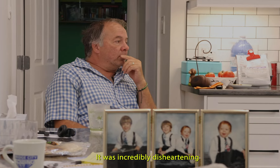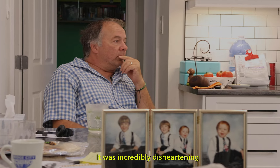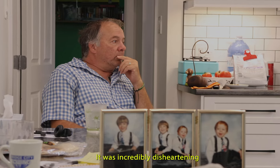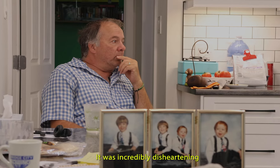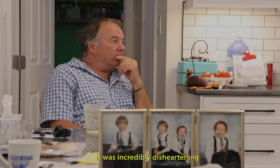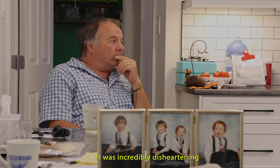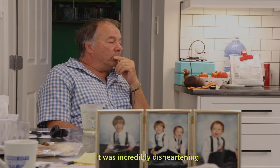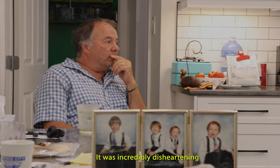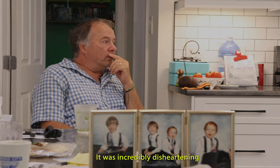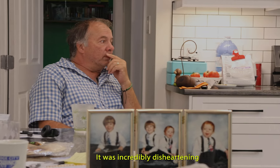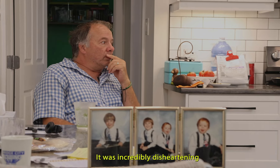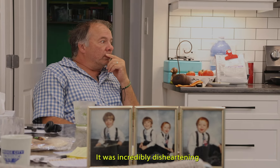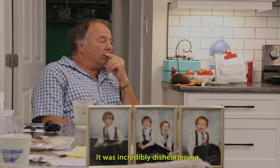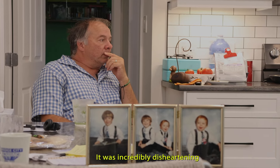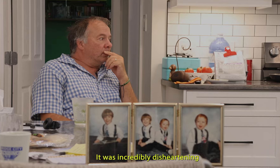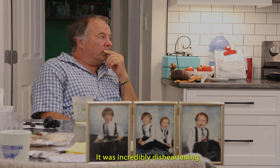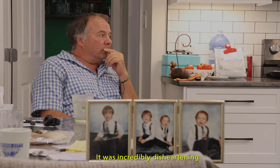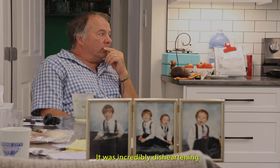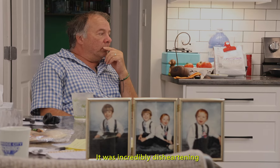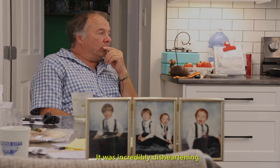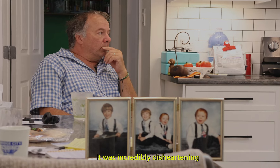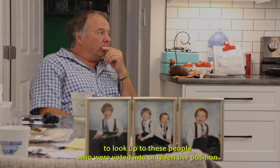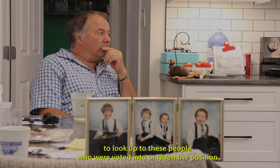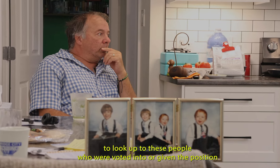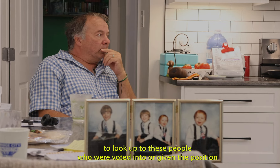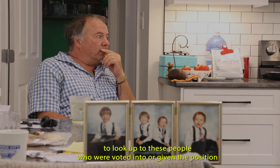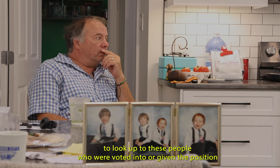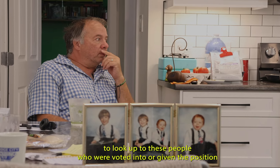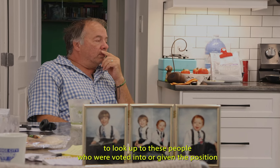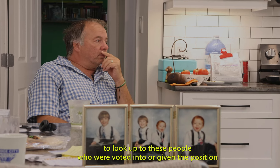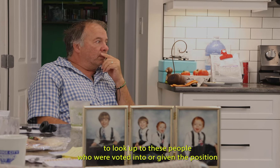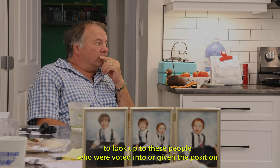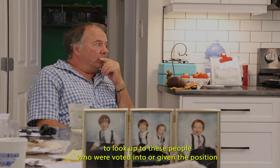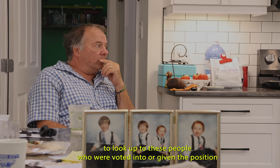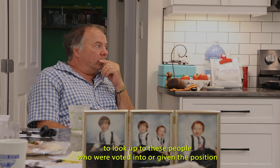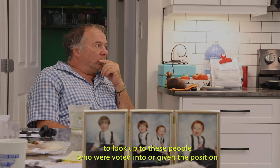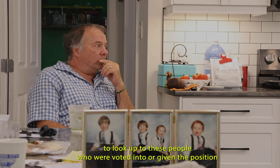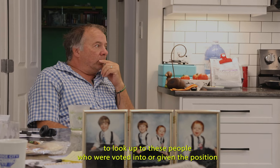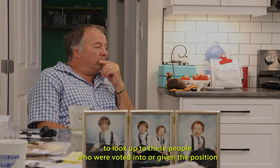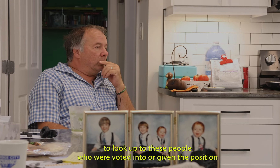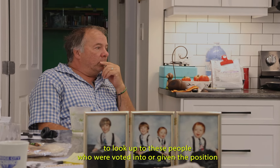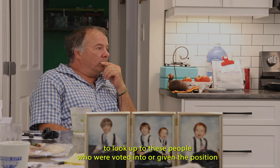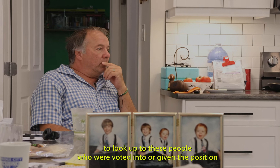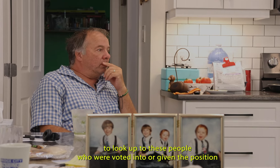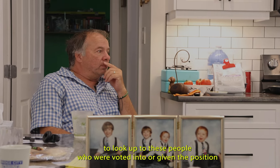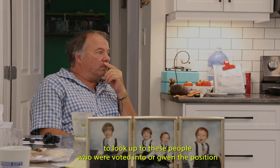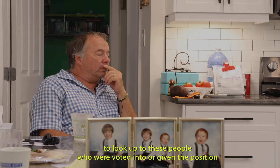incredibly disheartening to look up to these people who were voted into or given the position